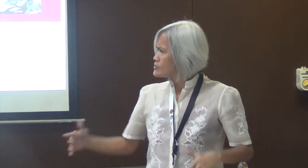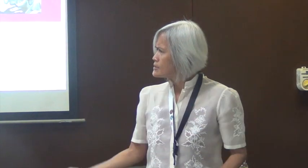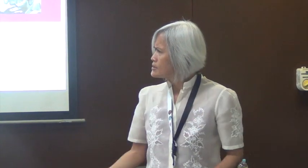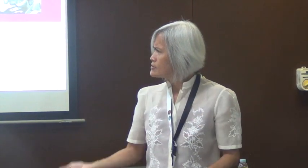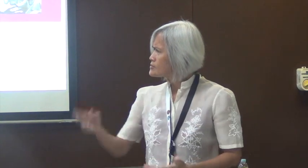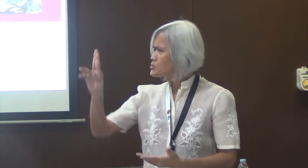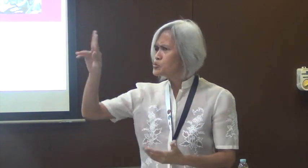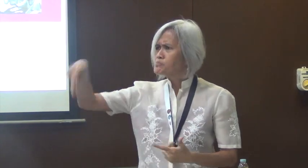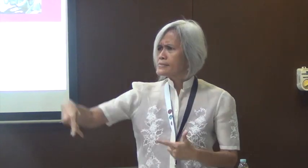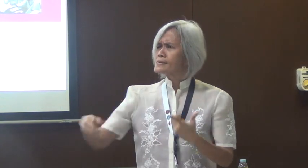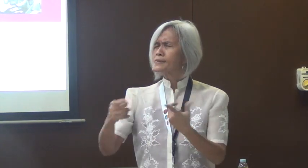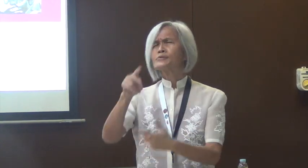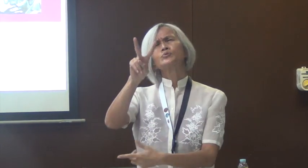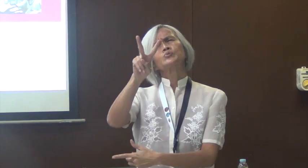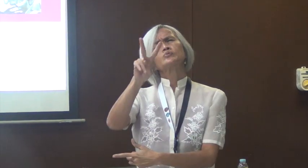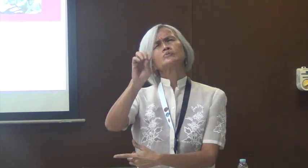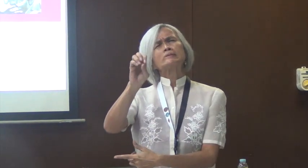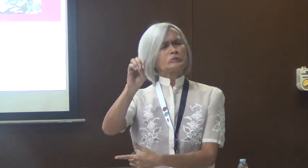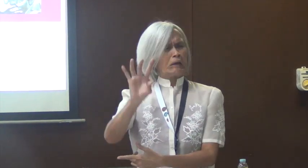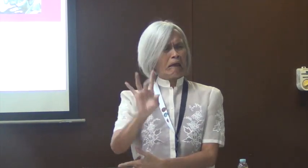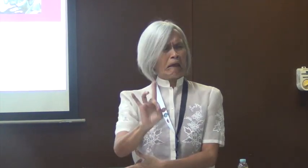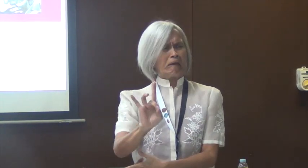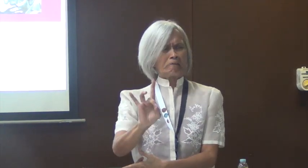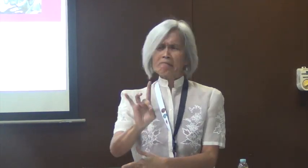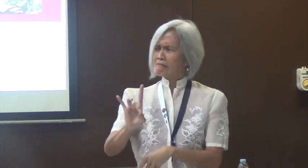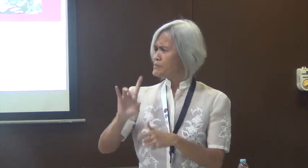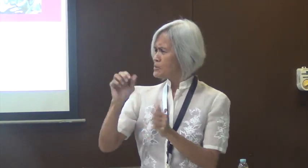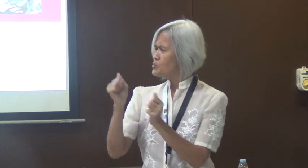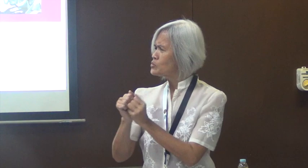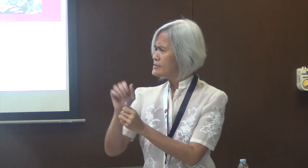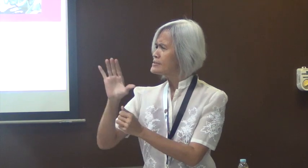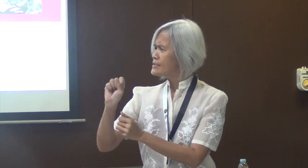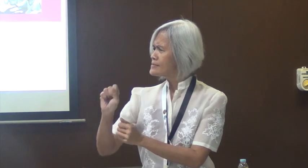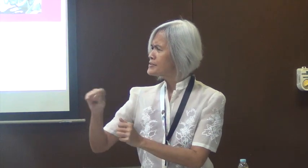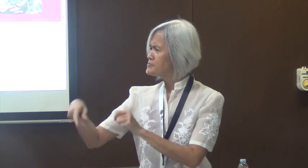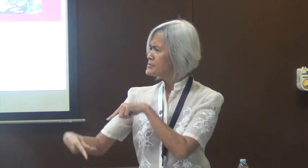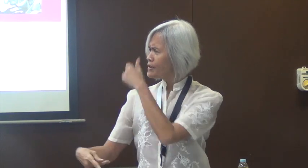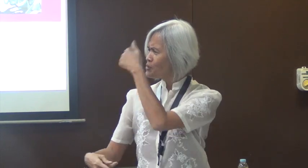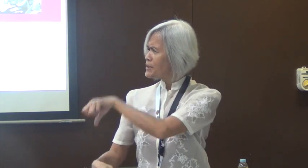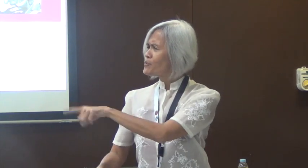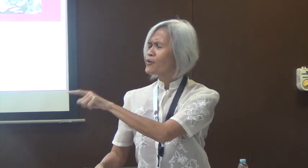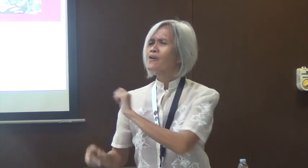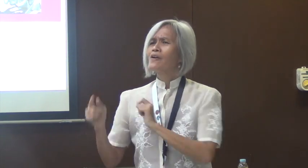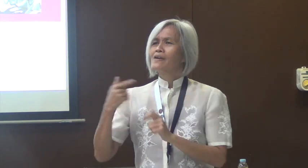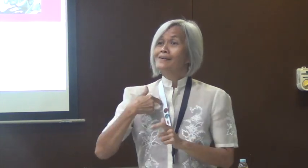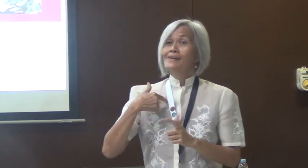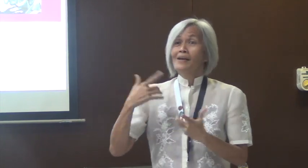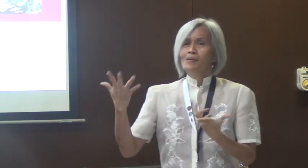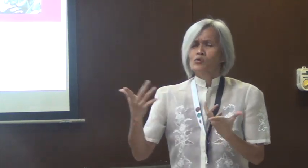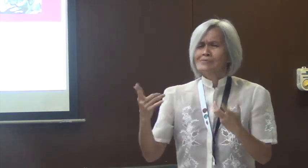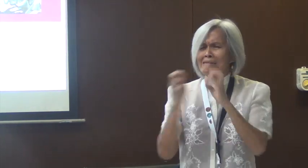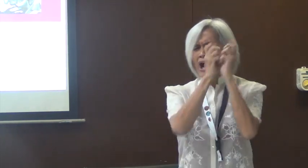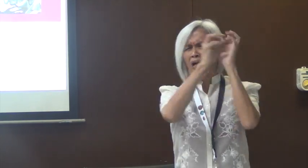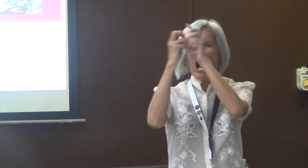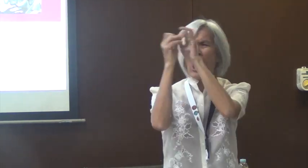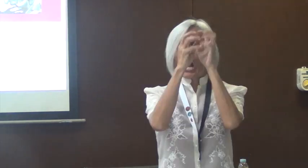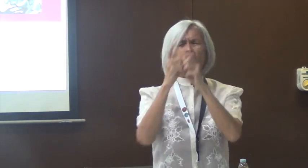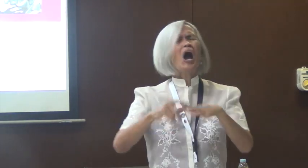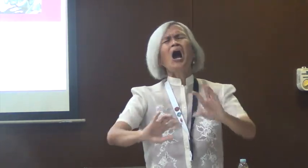So I think I lectured here in UP in 2008. I remember doing that. And